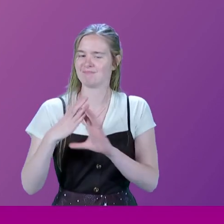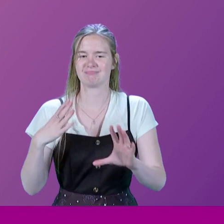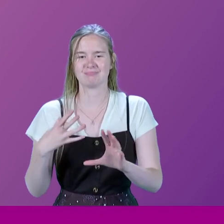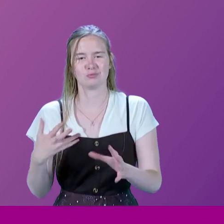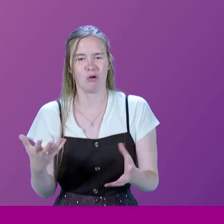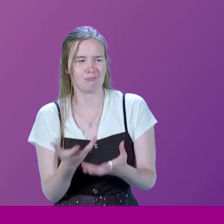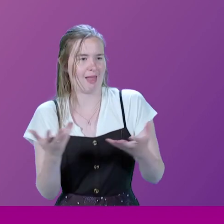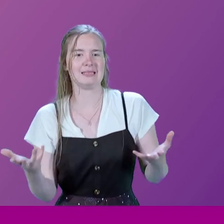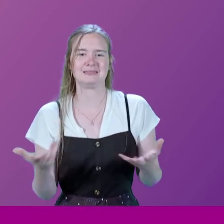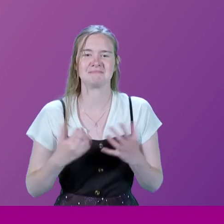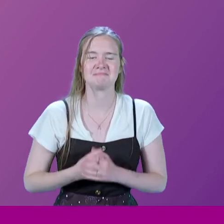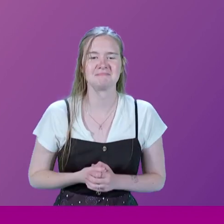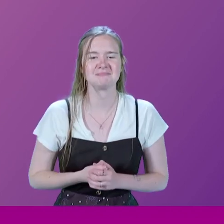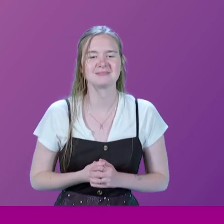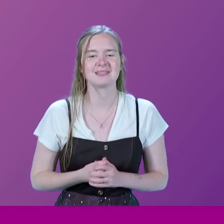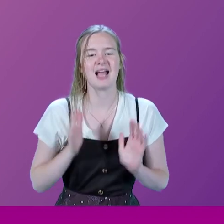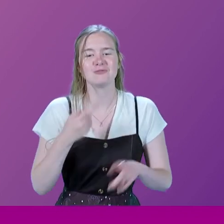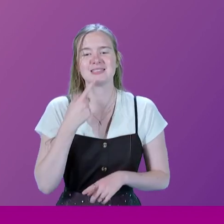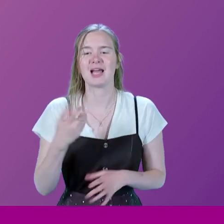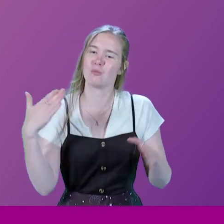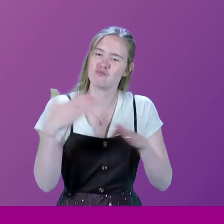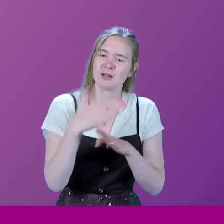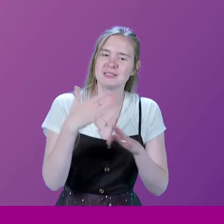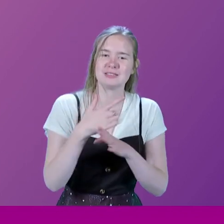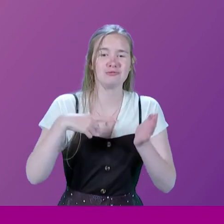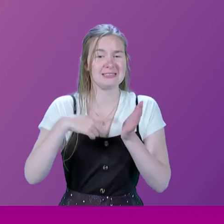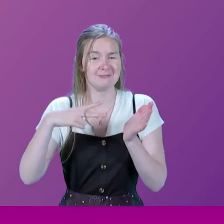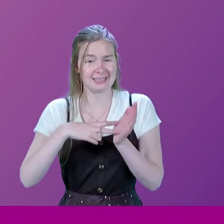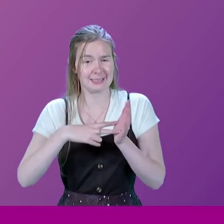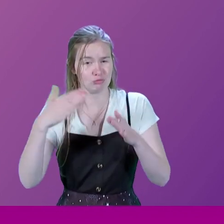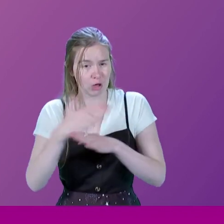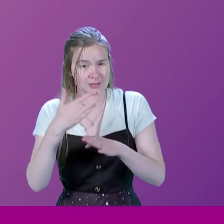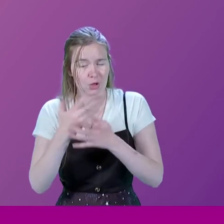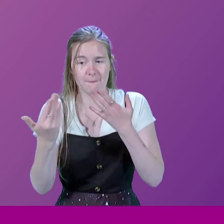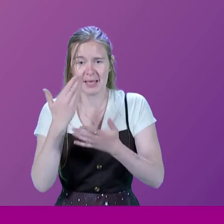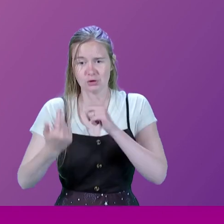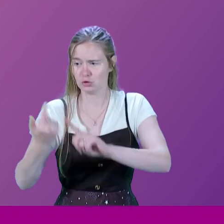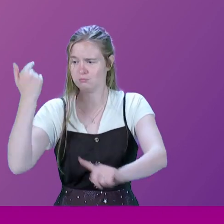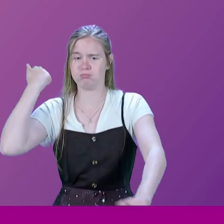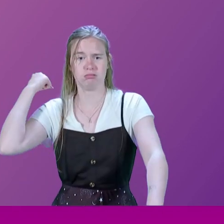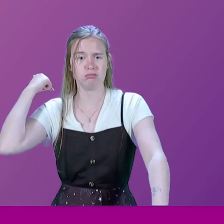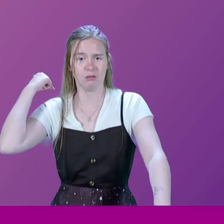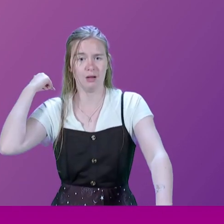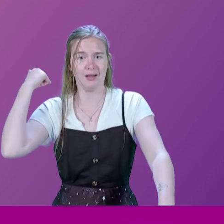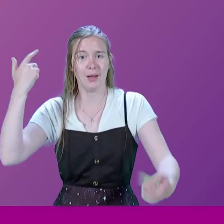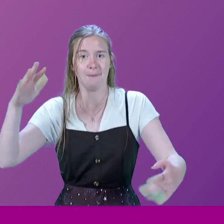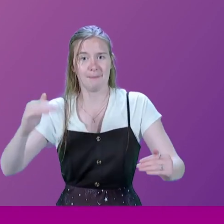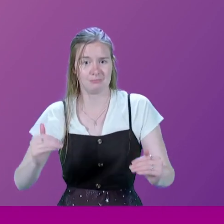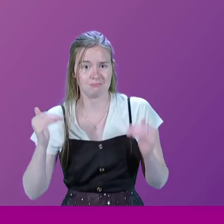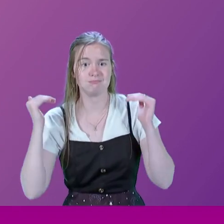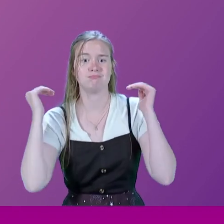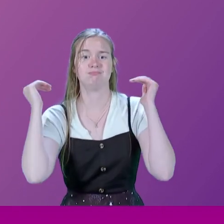quite light. And I must say, the productivity of television compared with years ago has risen